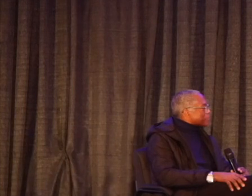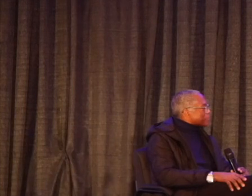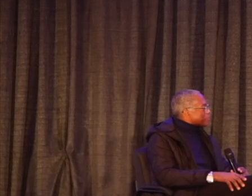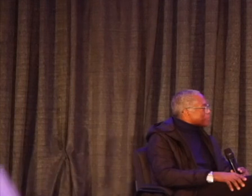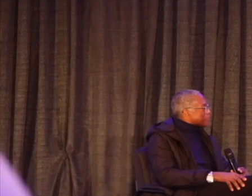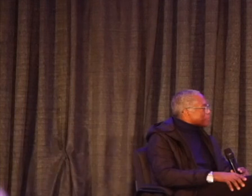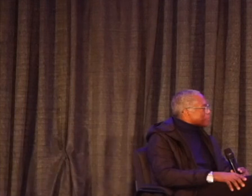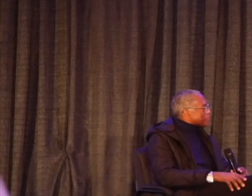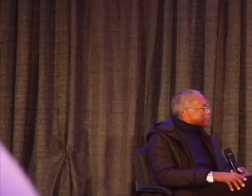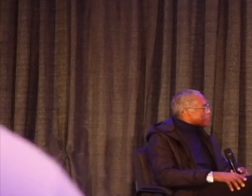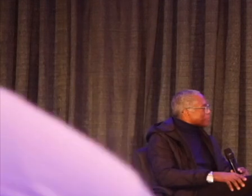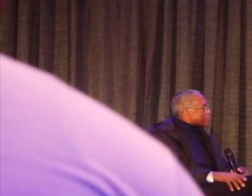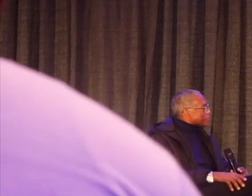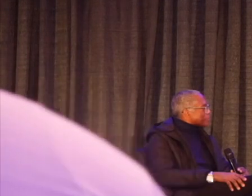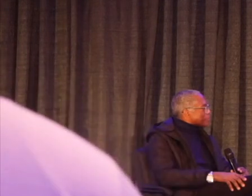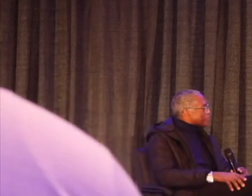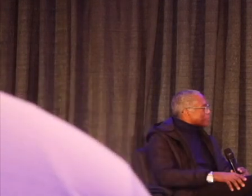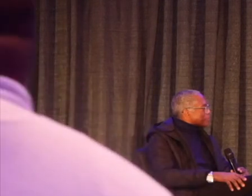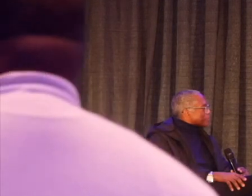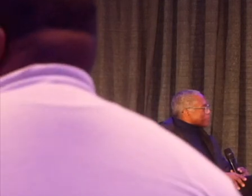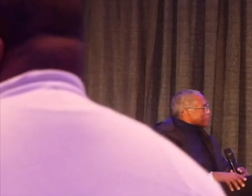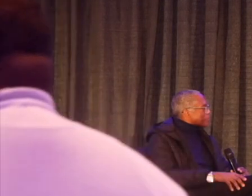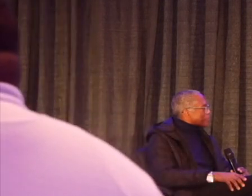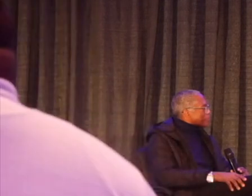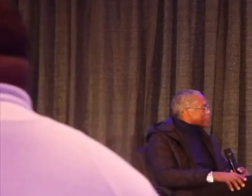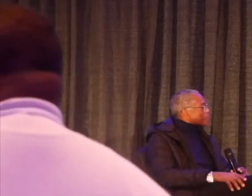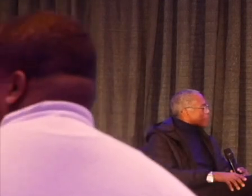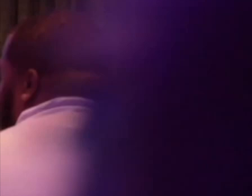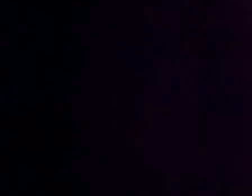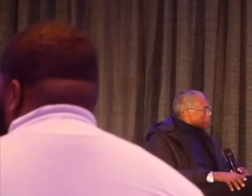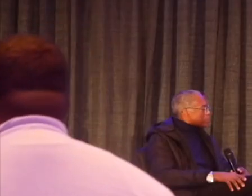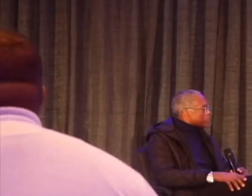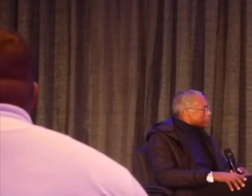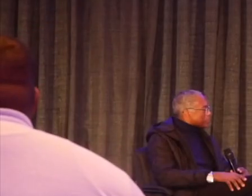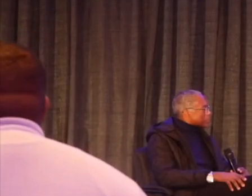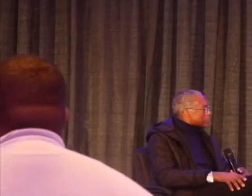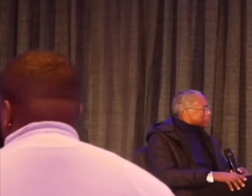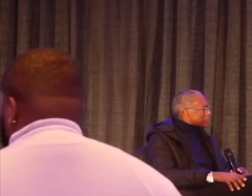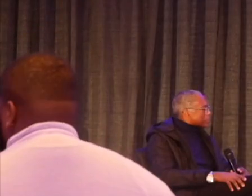don't exist in the world, but they exist in my heart, in my mind.